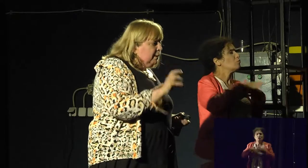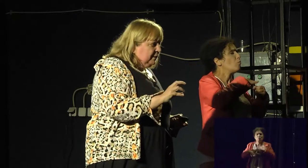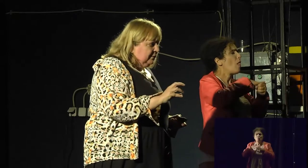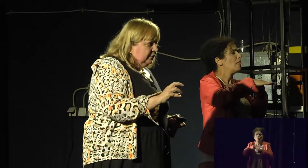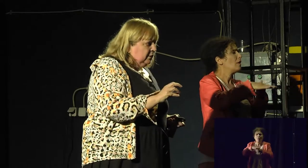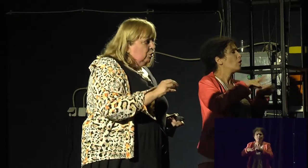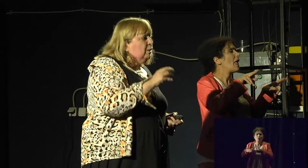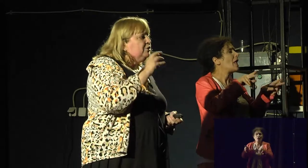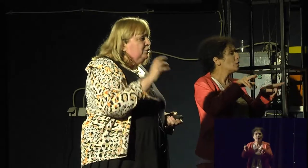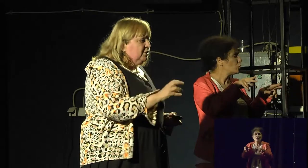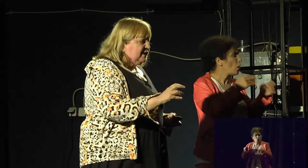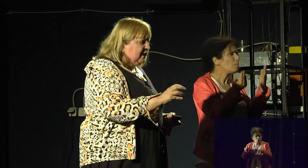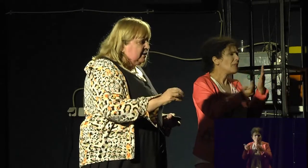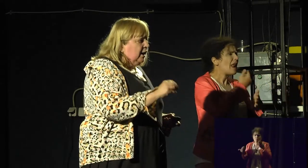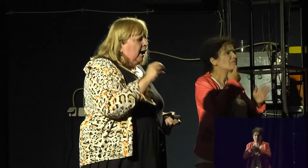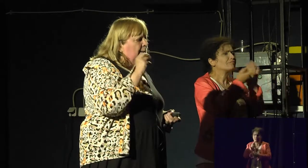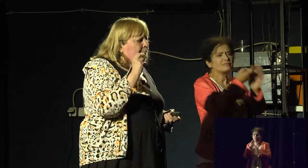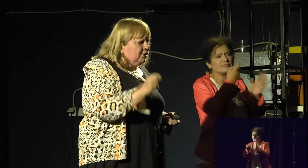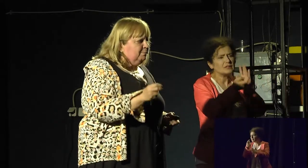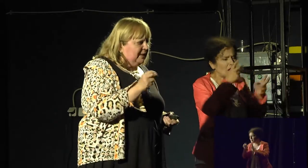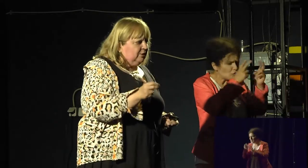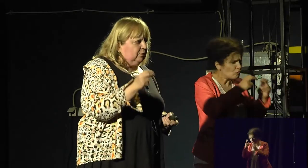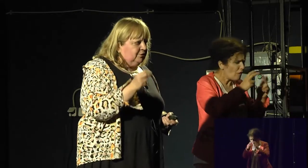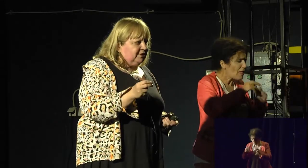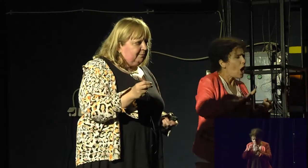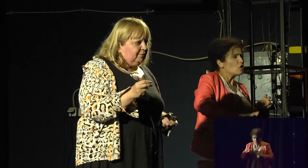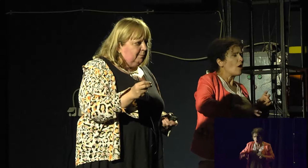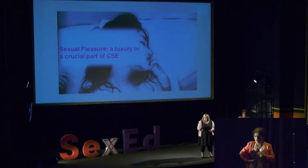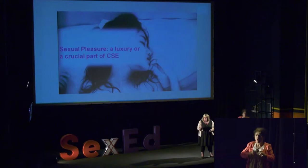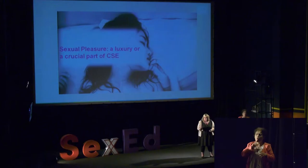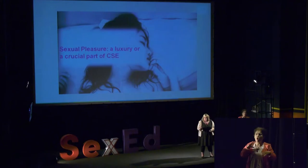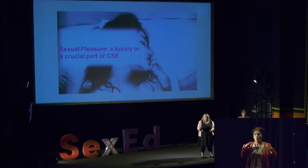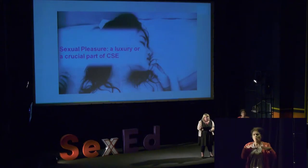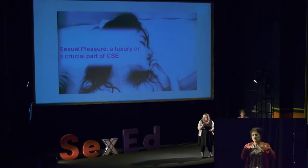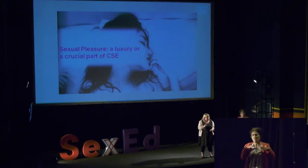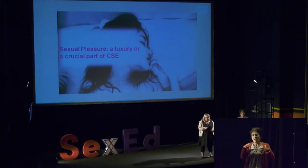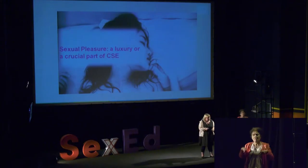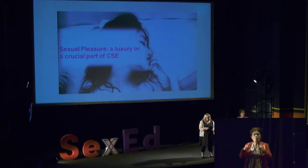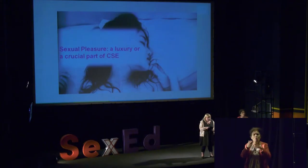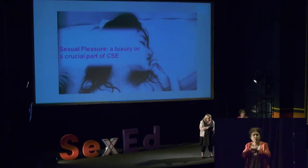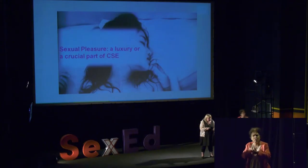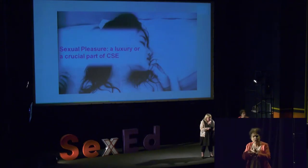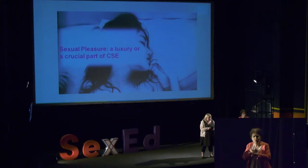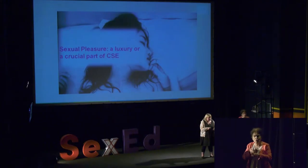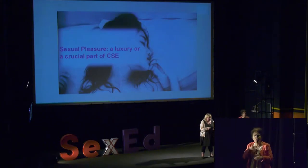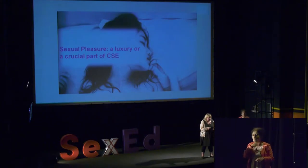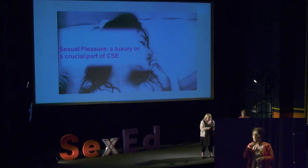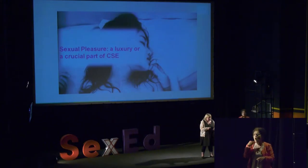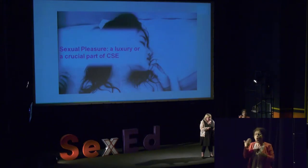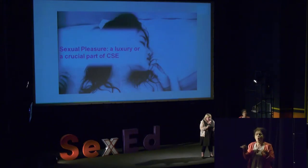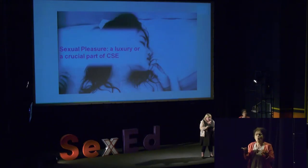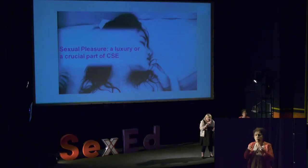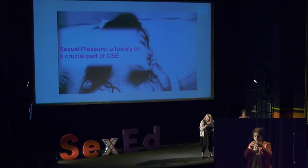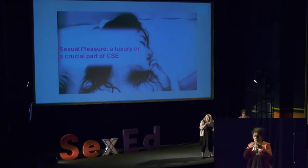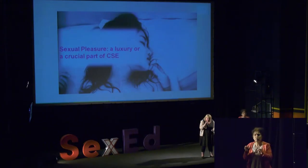that women who enjoy sex are much better contraceptive uptakers of women who don't enjoy sex.